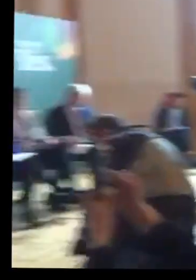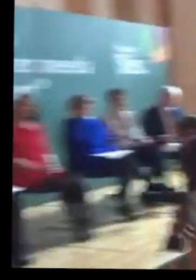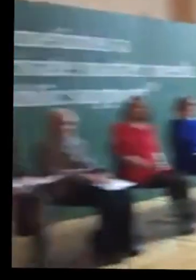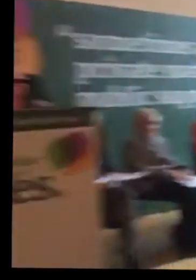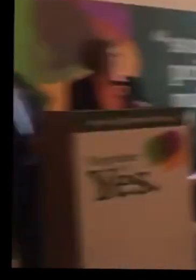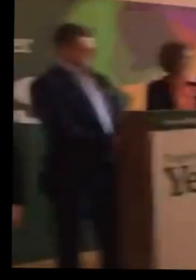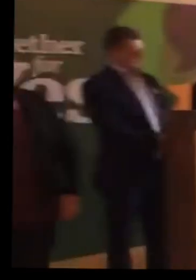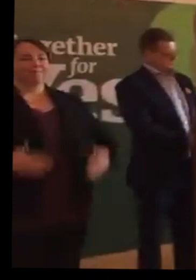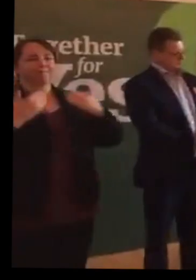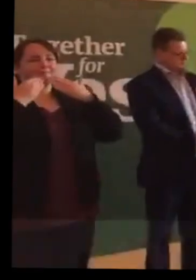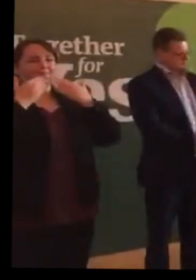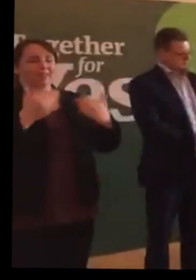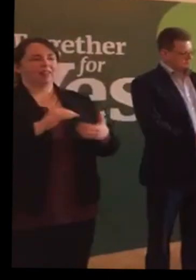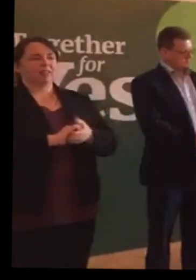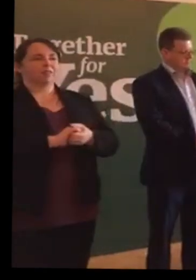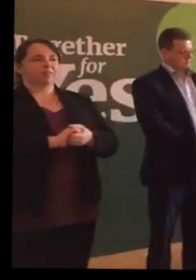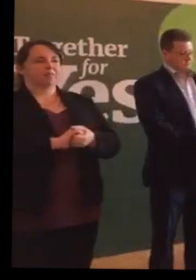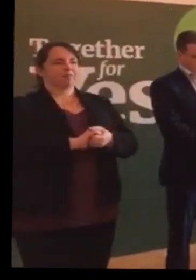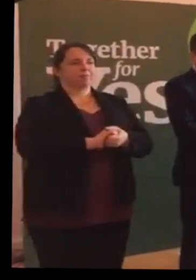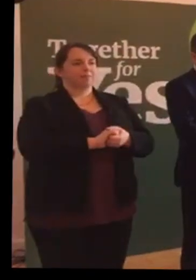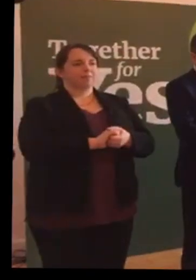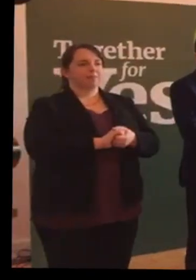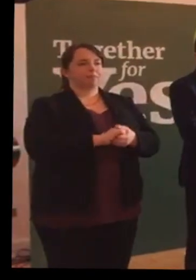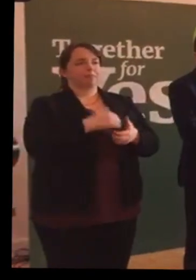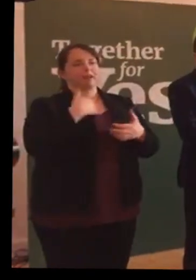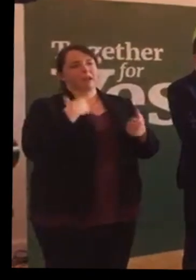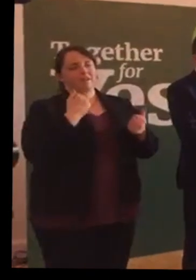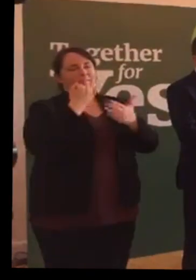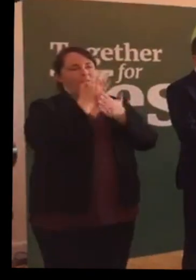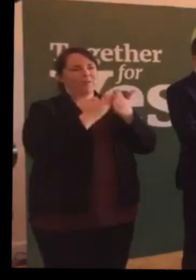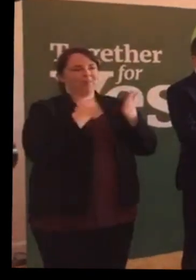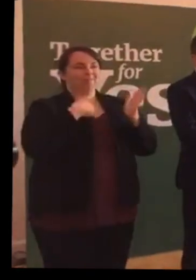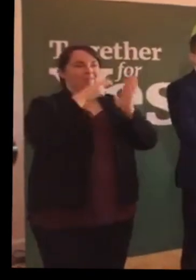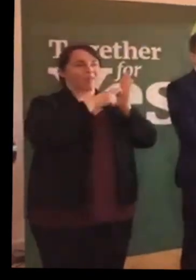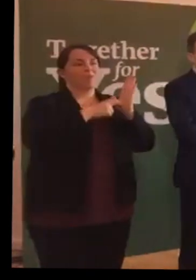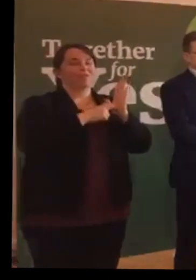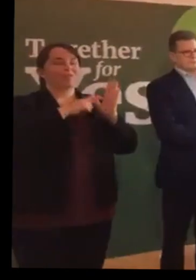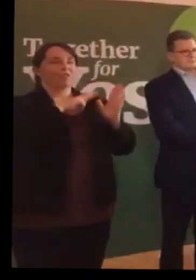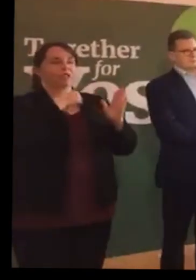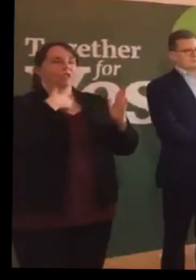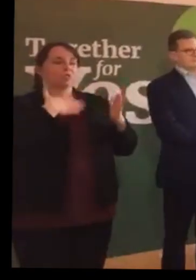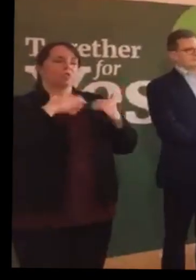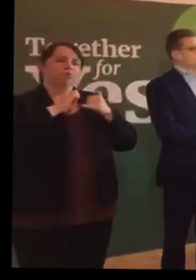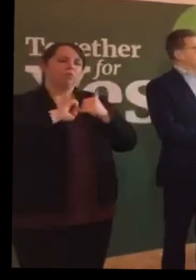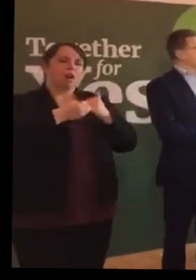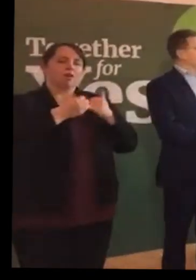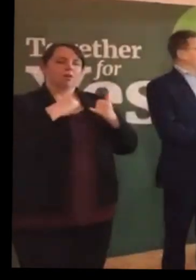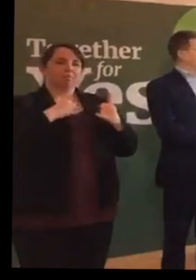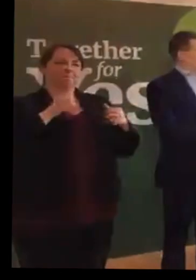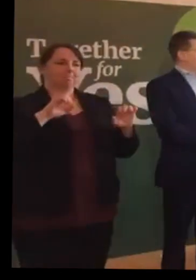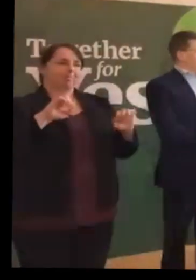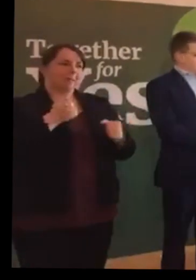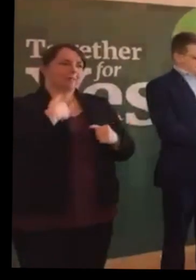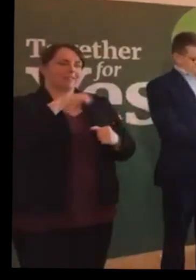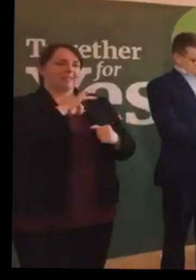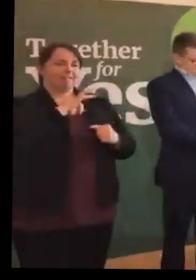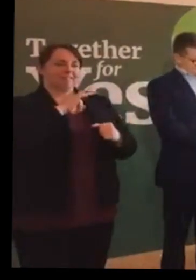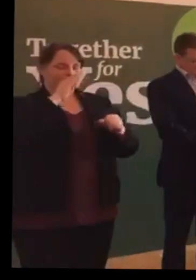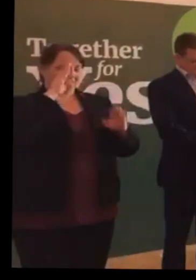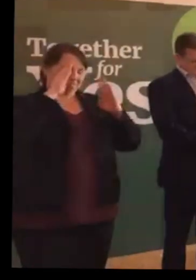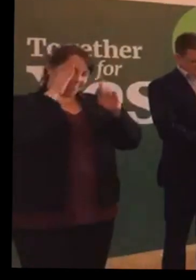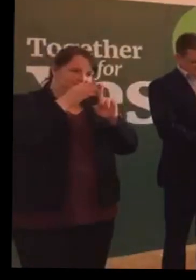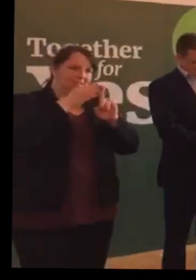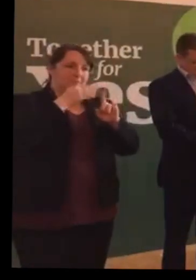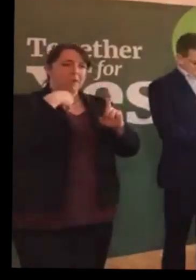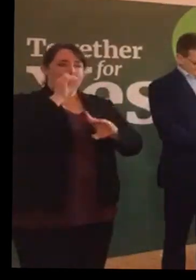Thanks very much. I have a notes and it's really to try and keep me ready and I could talk to you